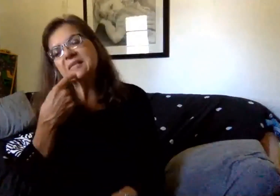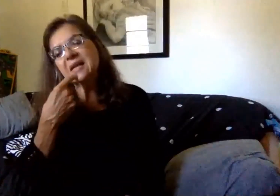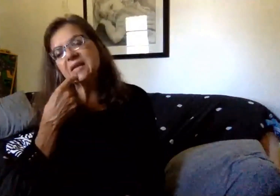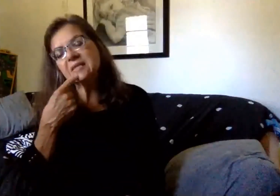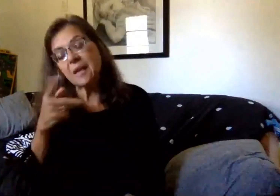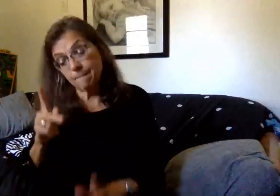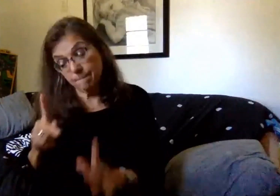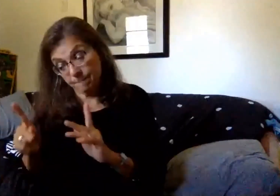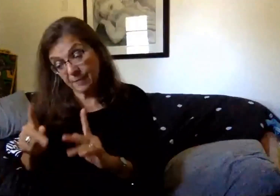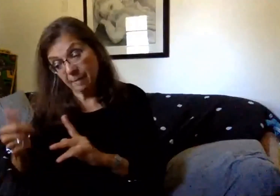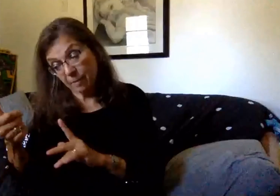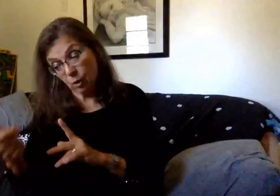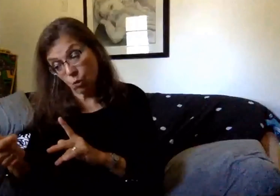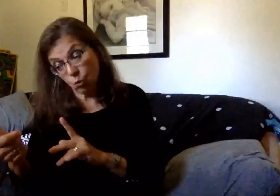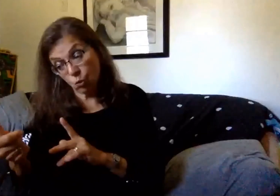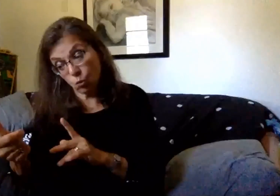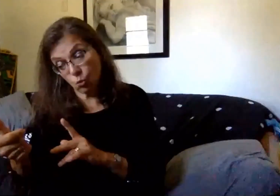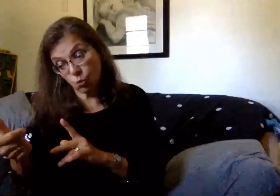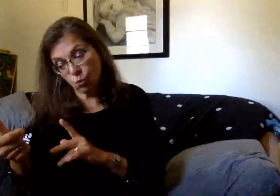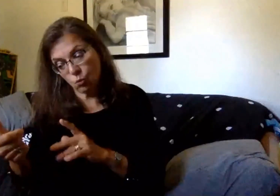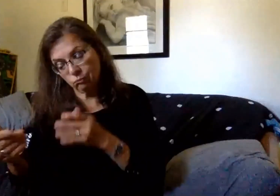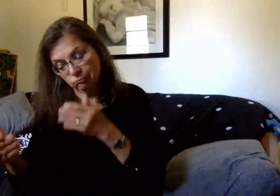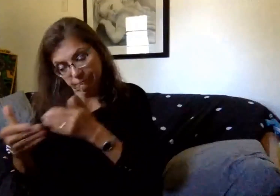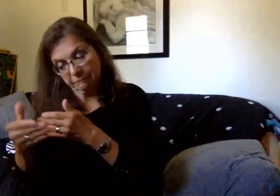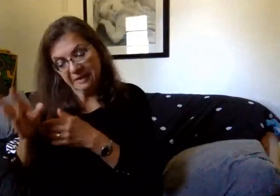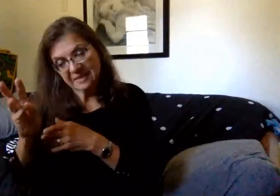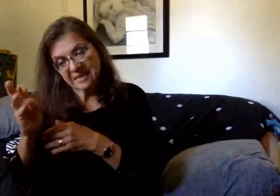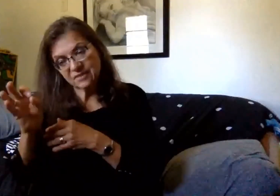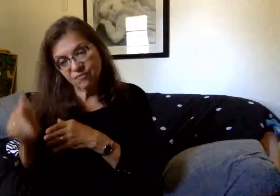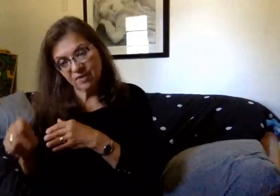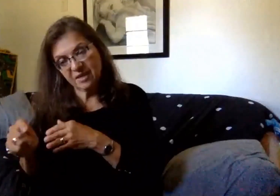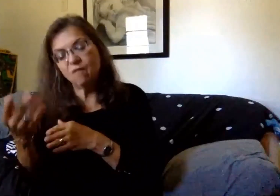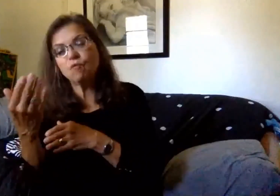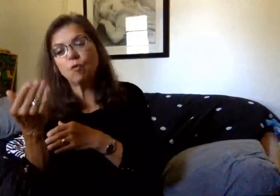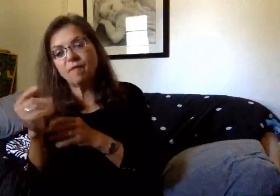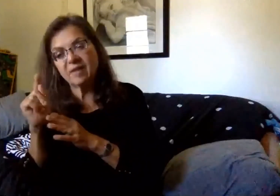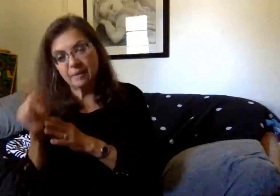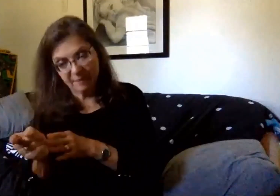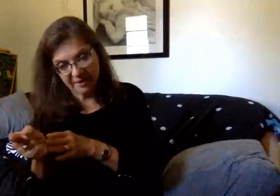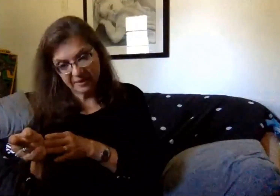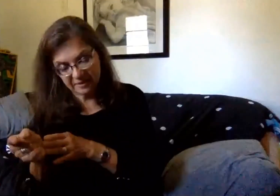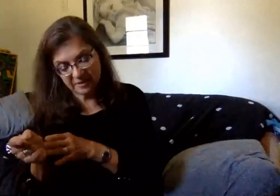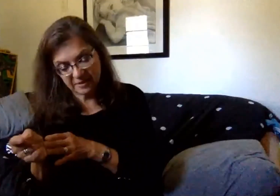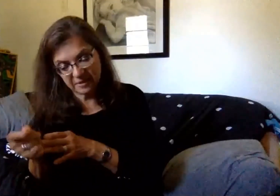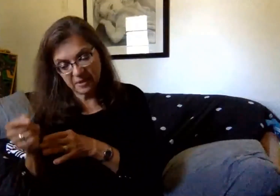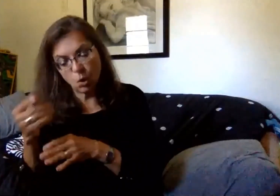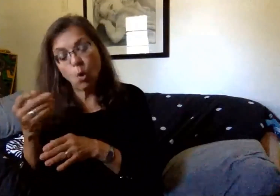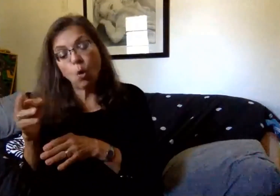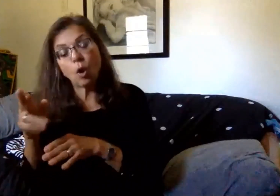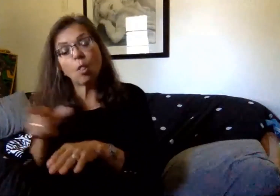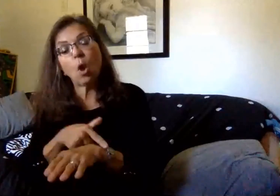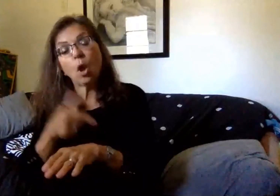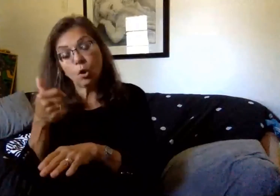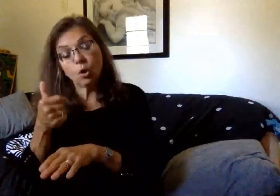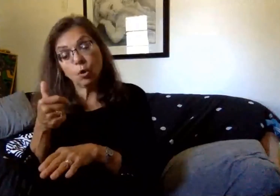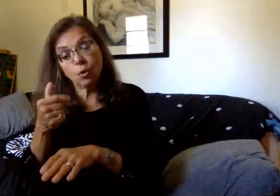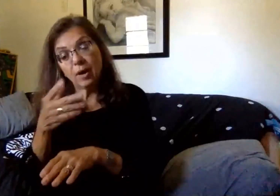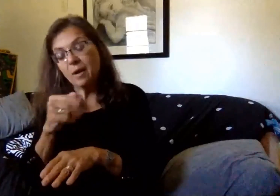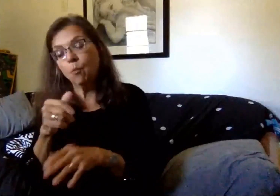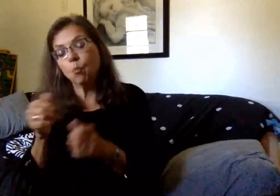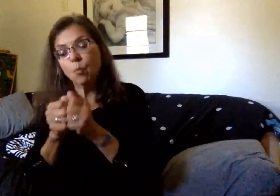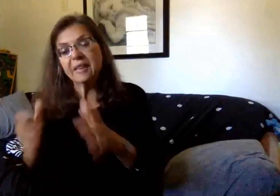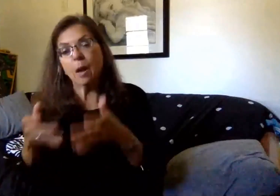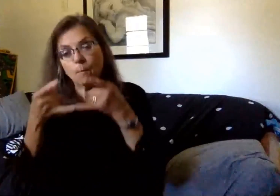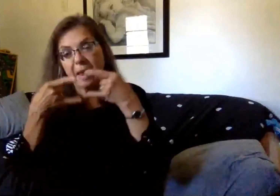who are within six feet of each other for 15 minutes at a time or longer and unmasked.